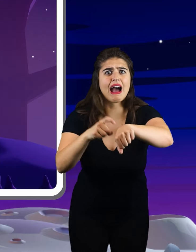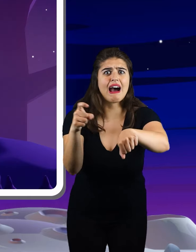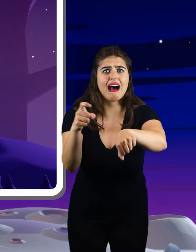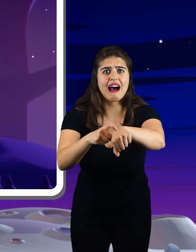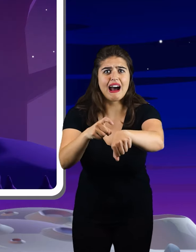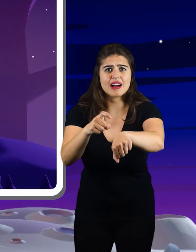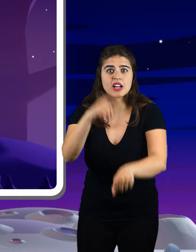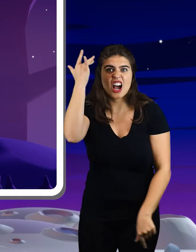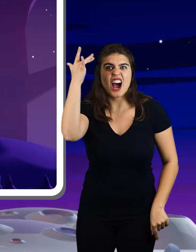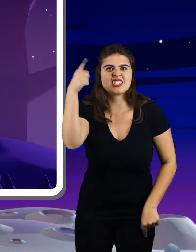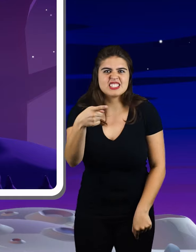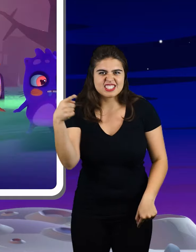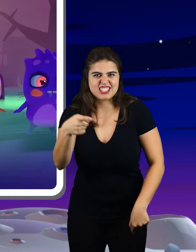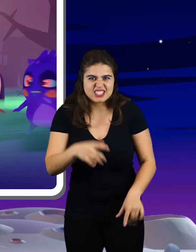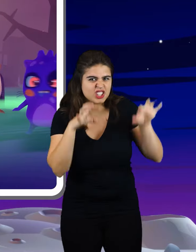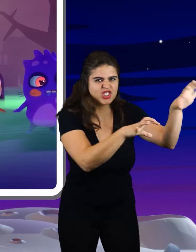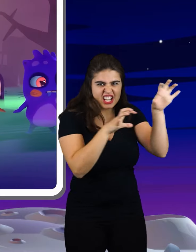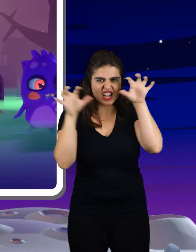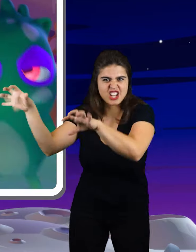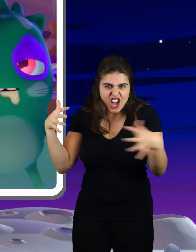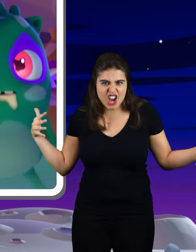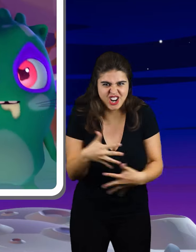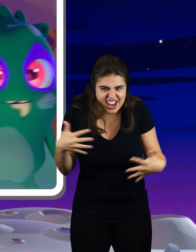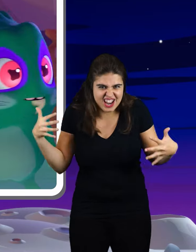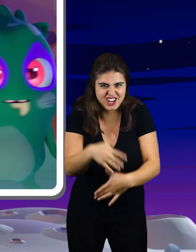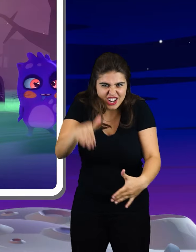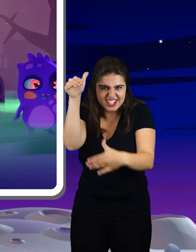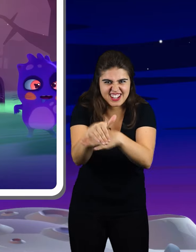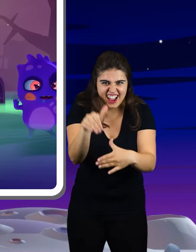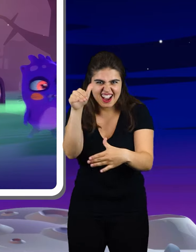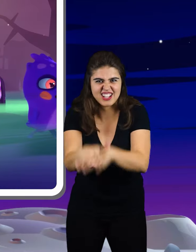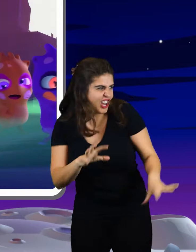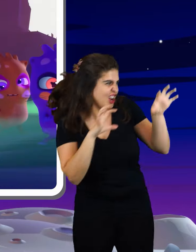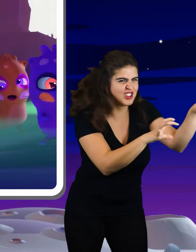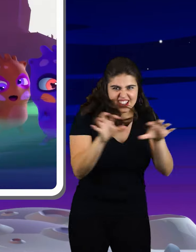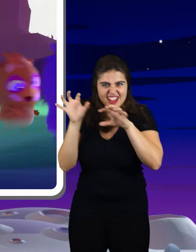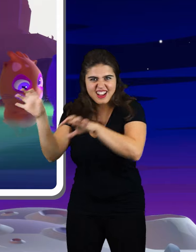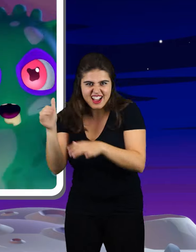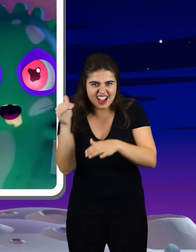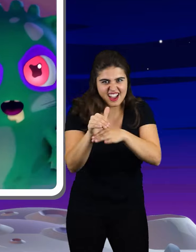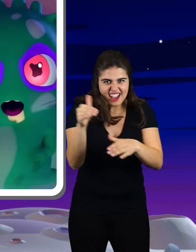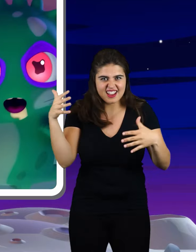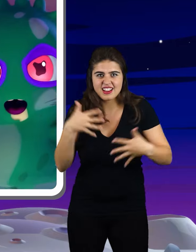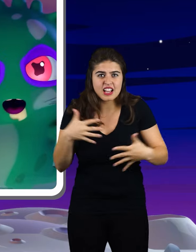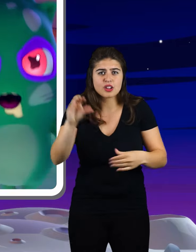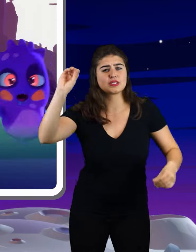time Cause this is thriller, thriller night There ain't no second chance